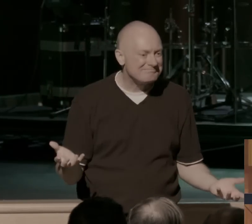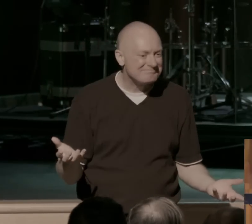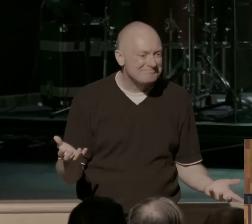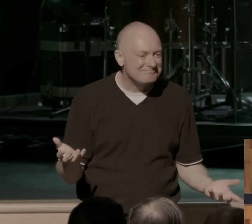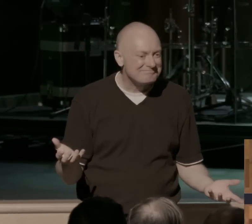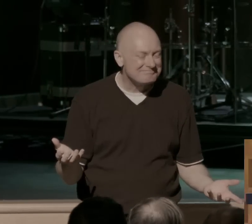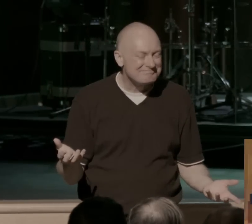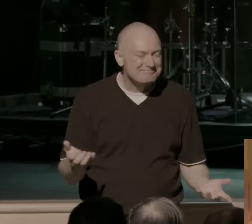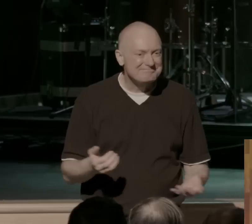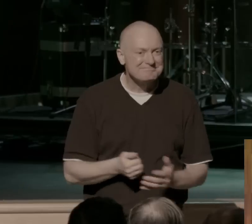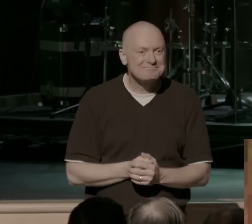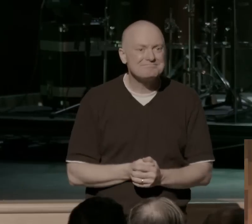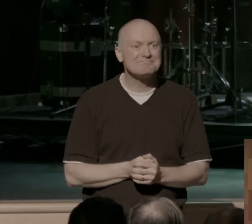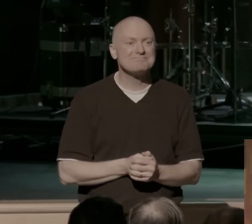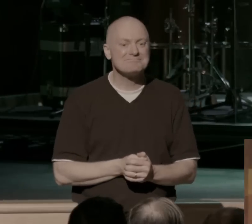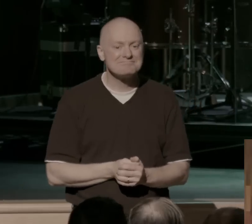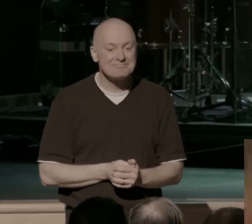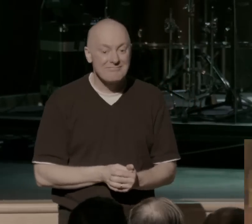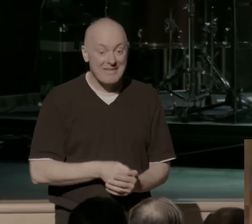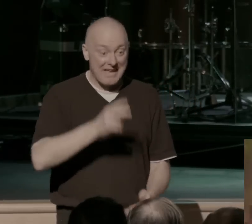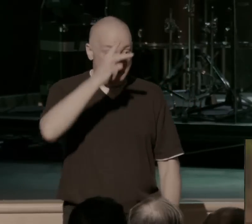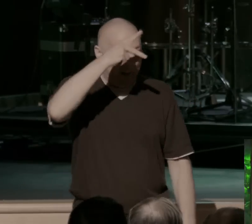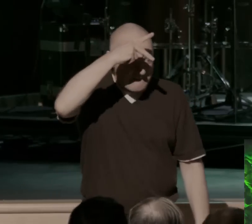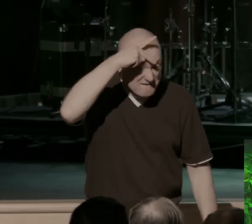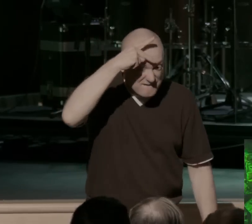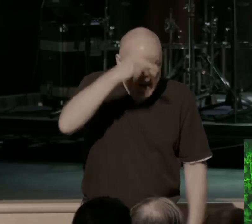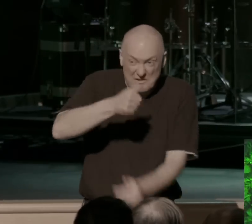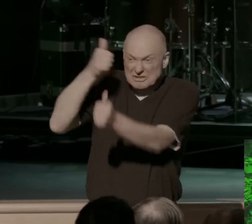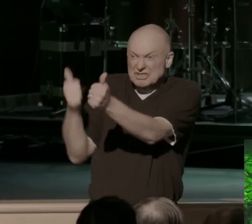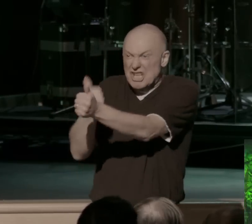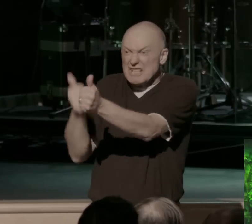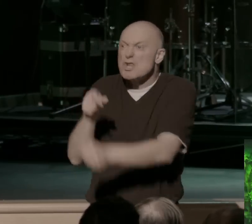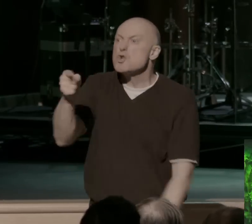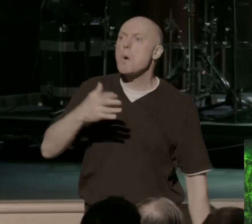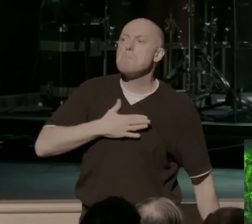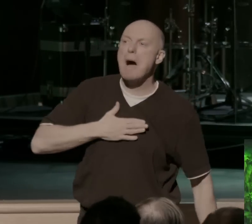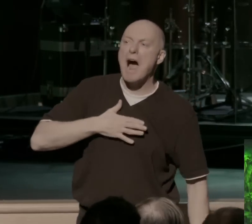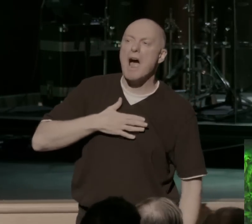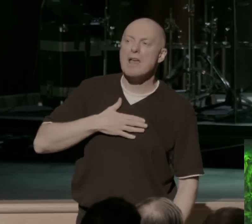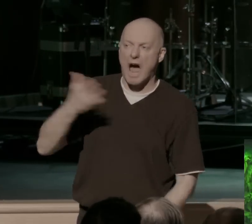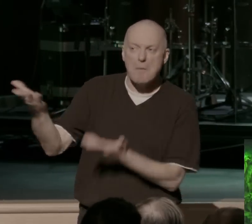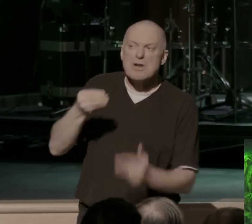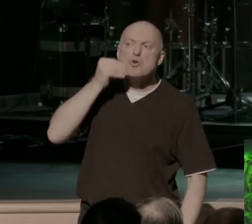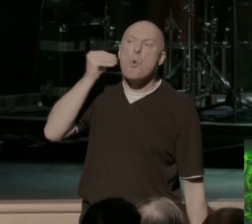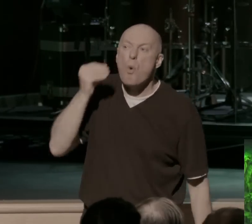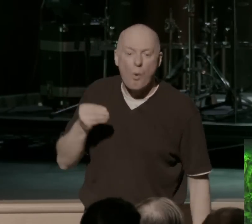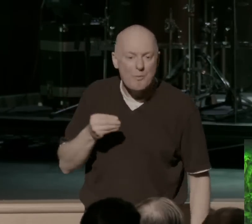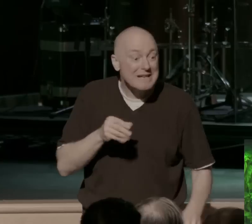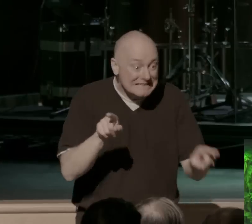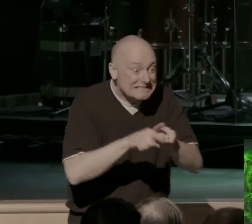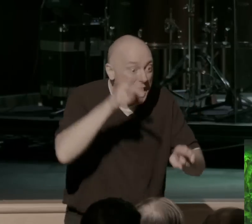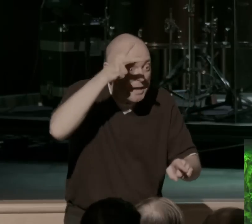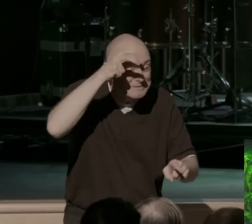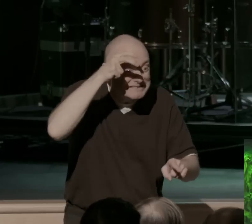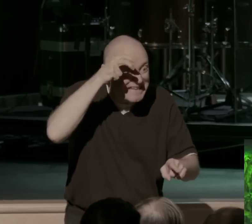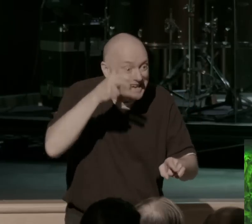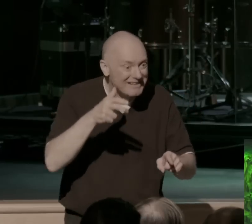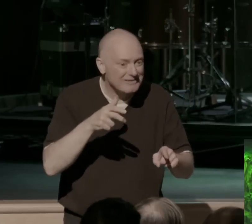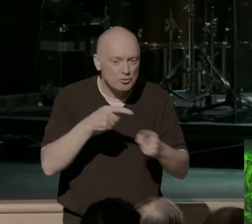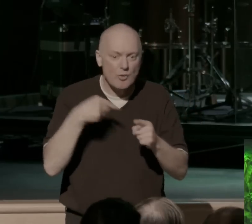That was what Pharaoh was saying as he's chasing him down. He's saying, you're mine and I'm bringing you home. And Satan presses into our hearts and tries to tell us that you haven't